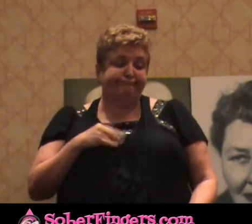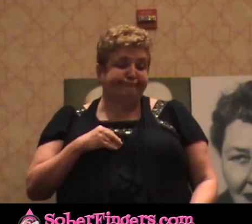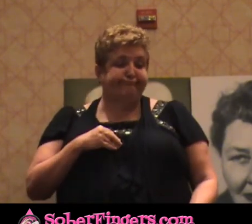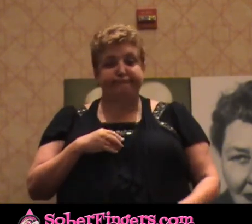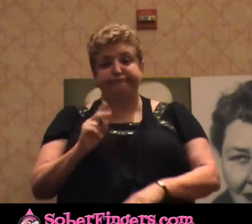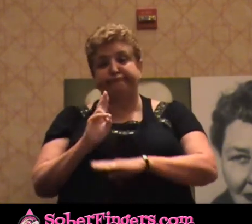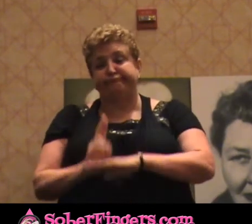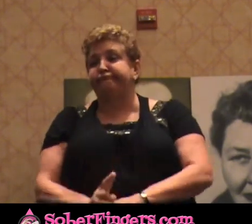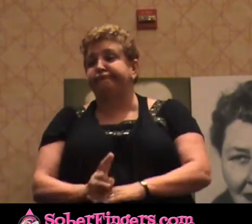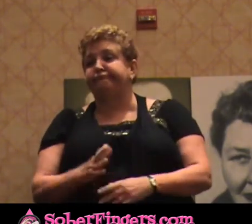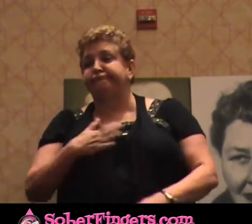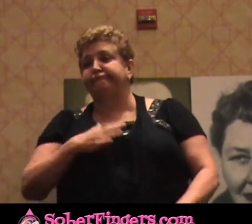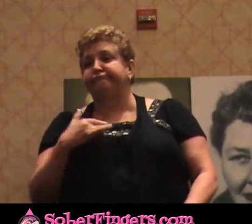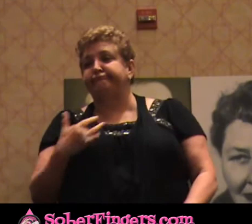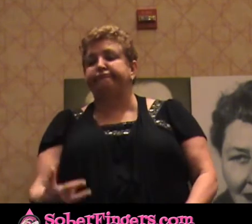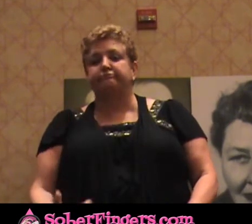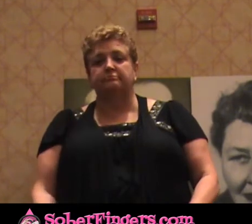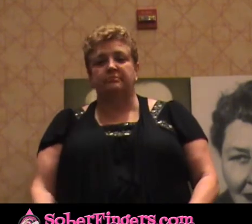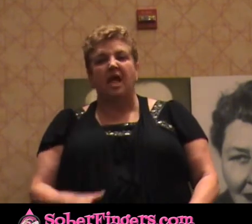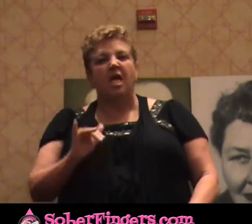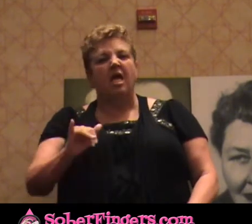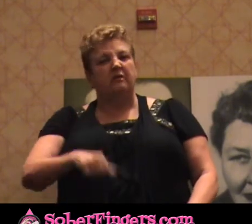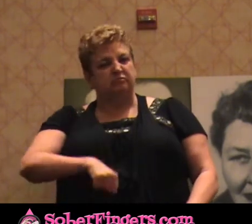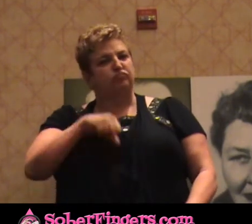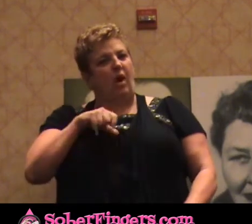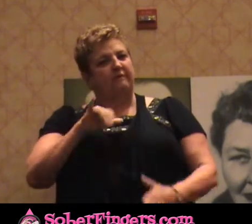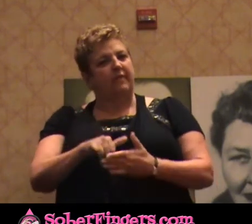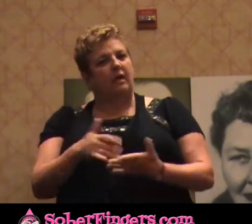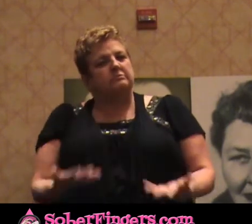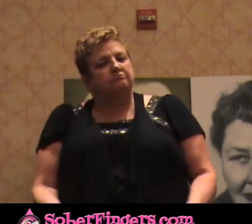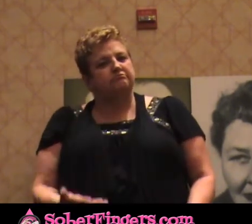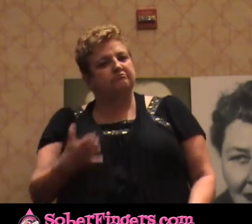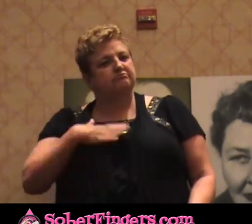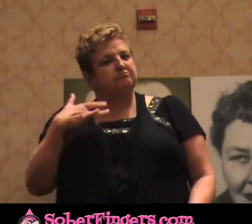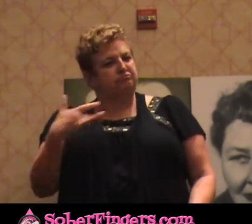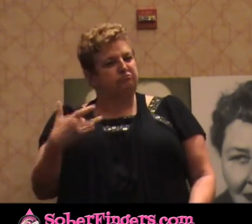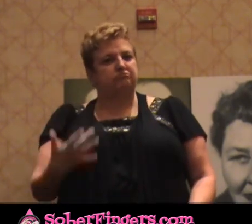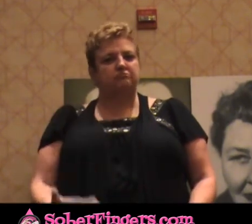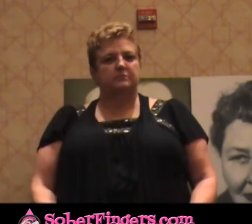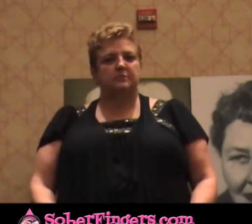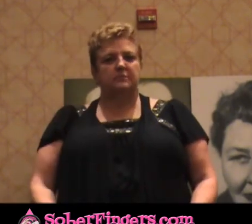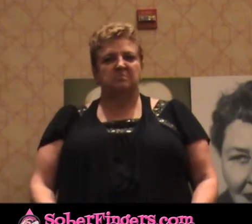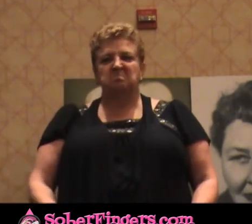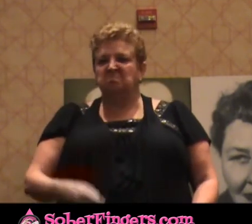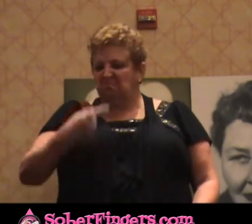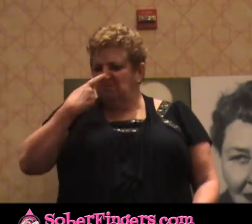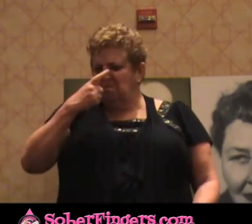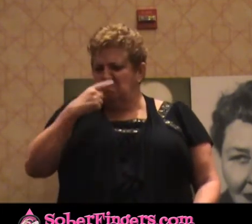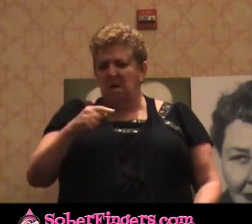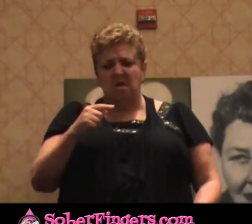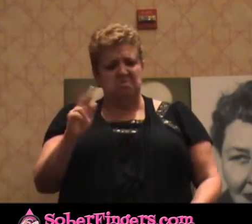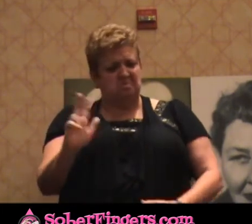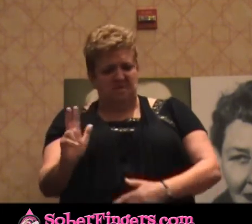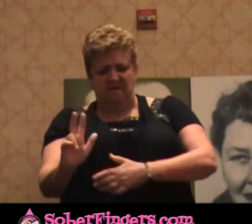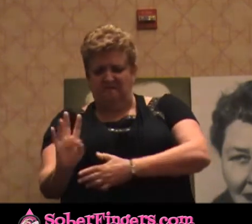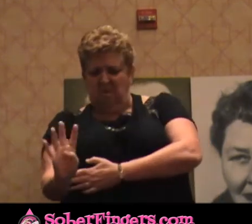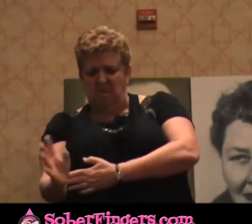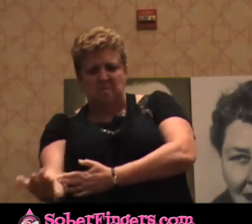I took pride in that life. I didn't mind walking up alleys at 3 or 4 o'clock in the morning. I didn't mind sleeping with